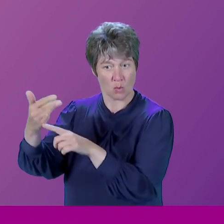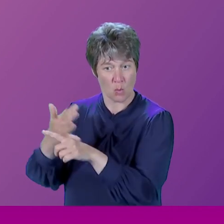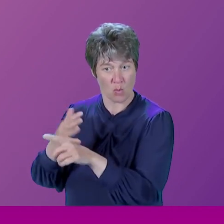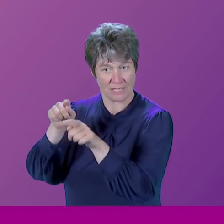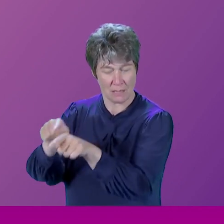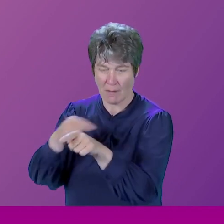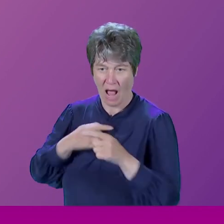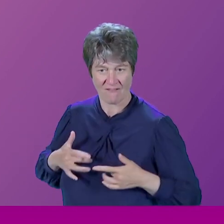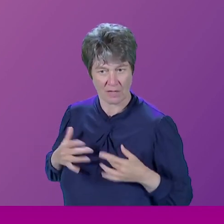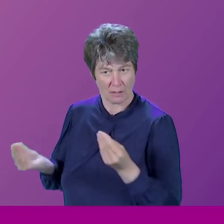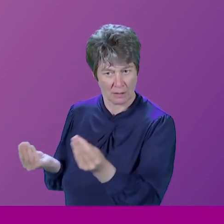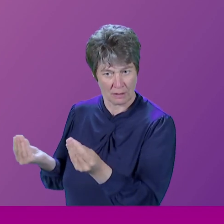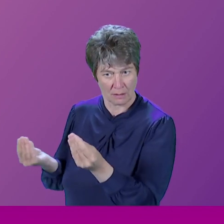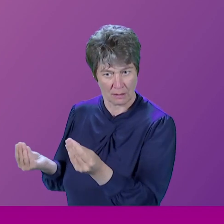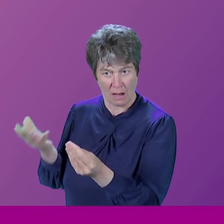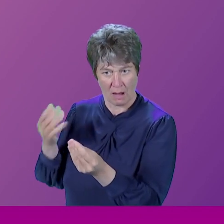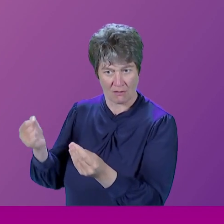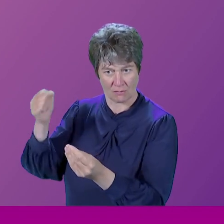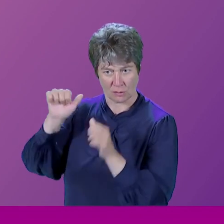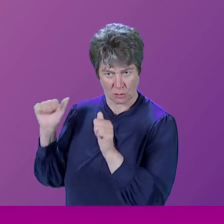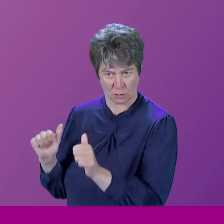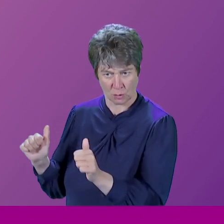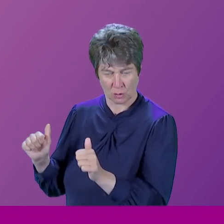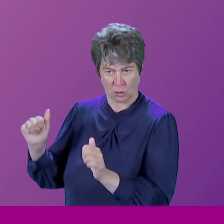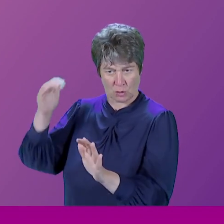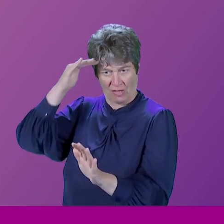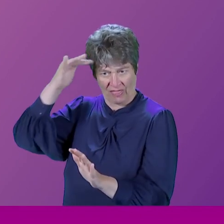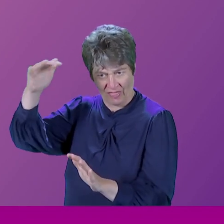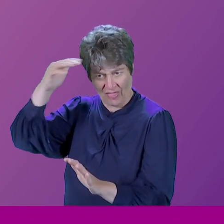fantastic theme to the programme.